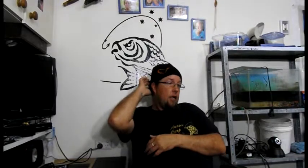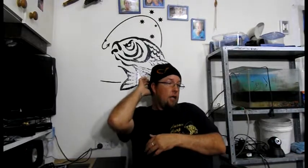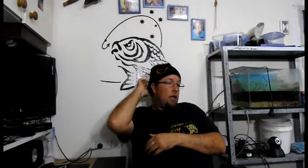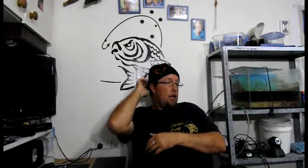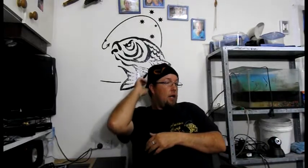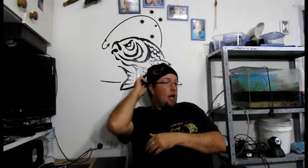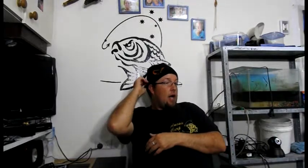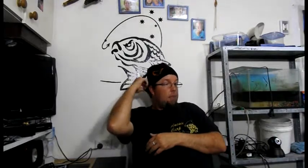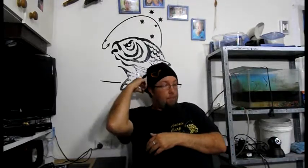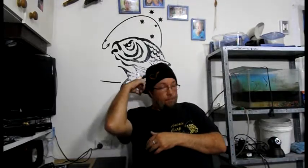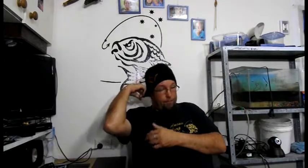Um.